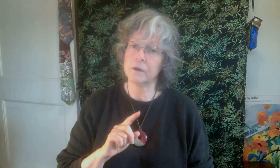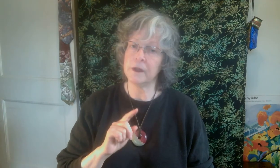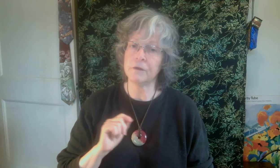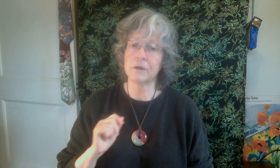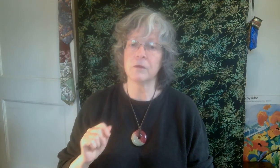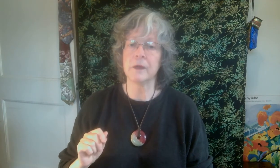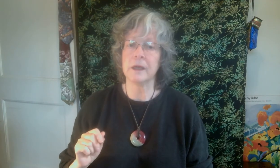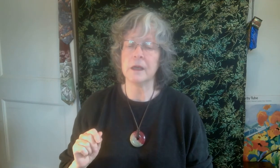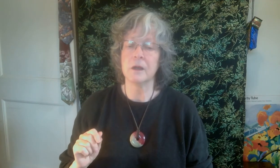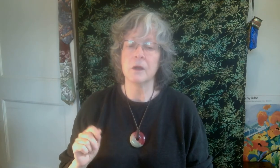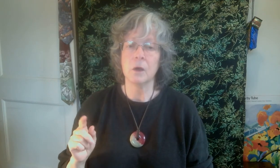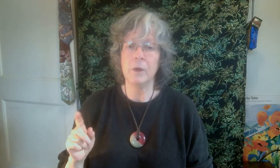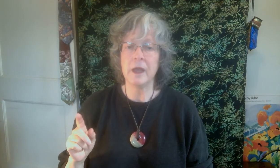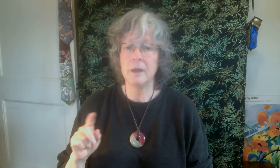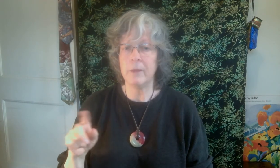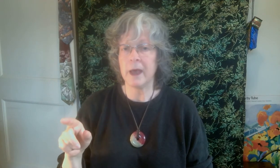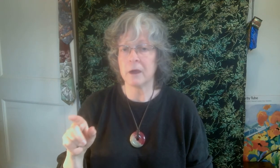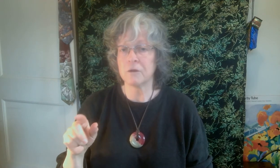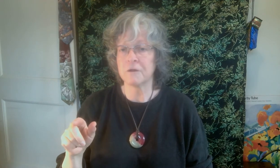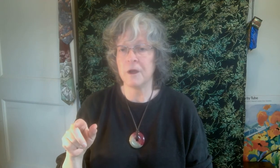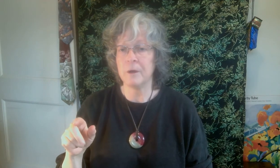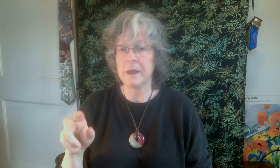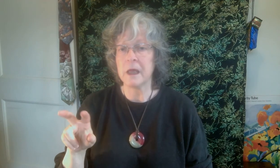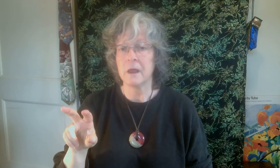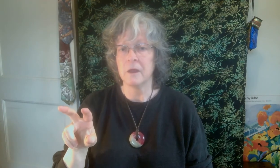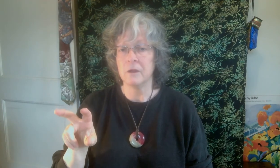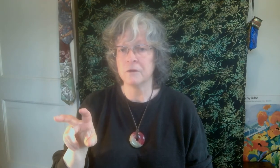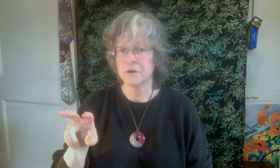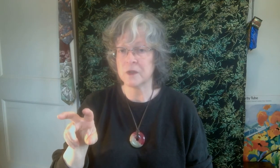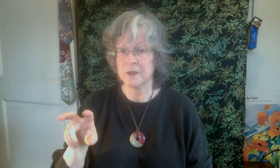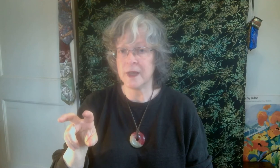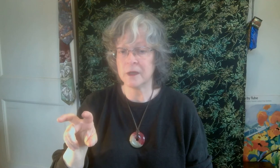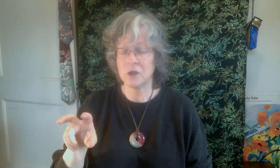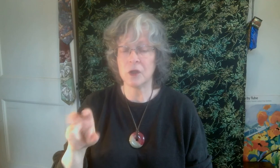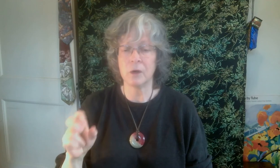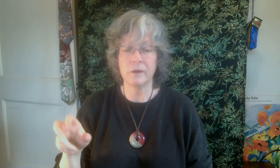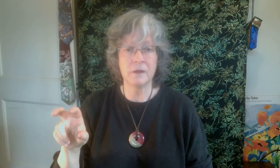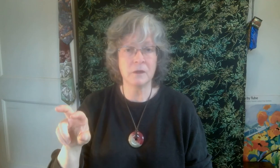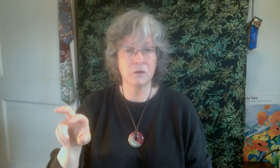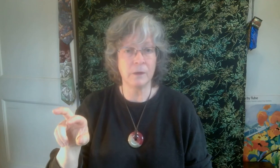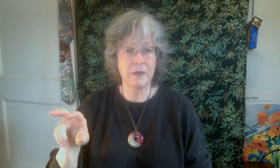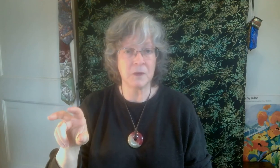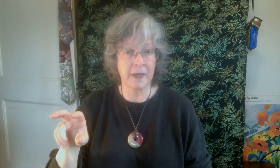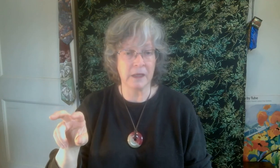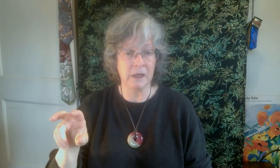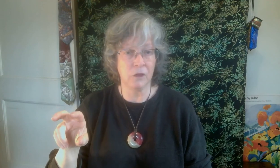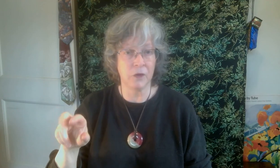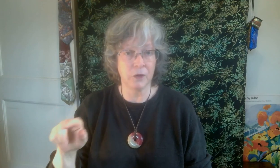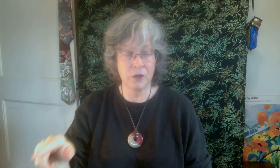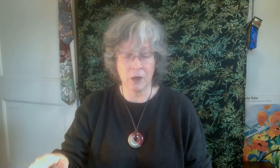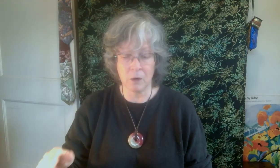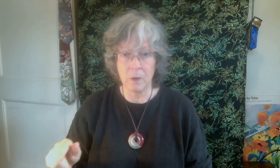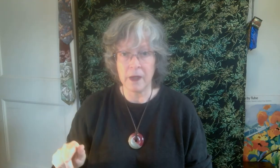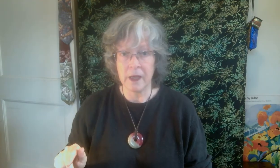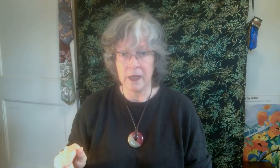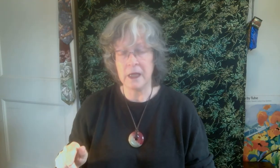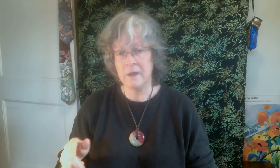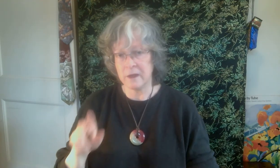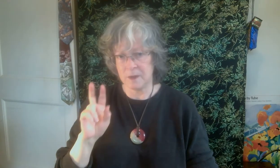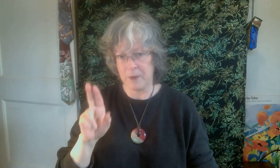Liver 3, we came back from the first and second toe. This is from the second and third toe. In that space